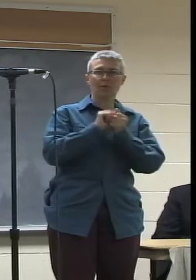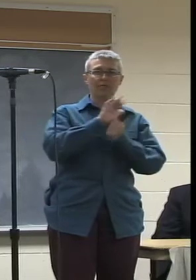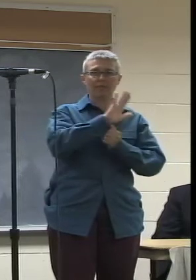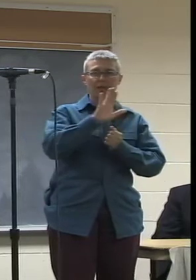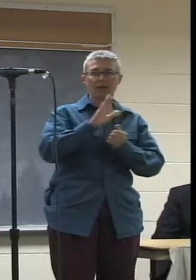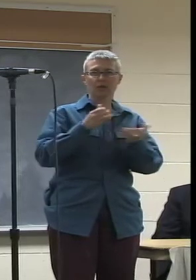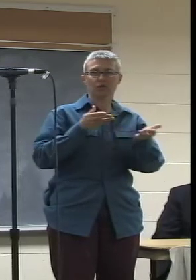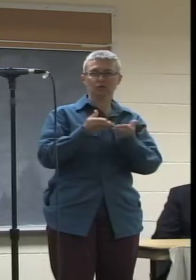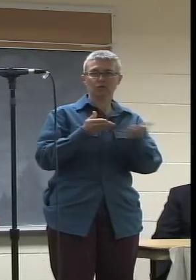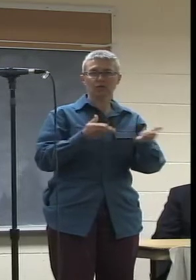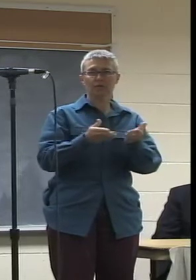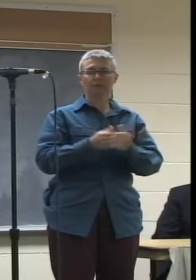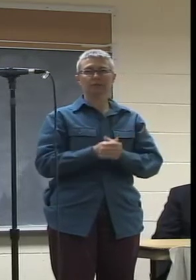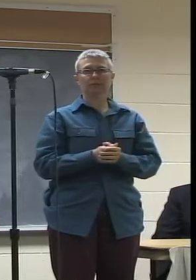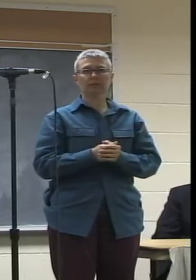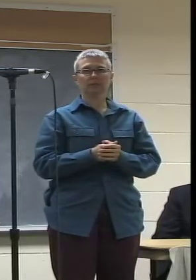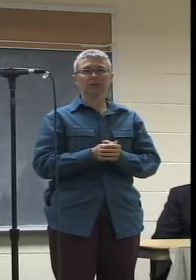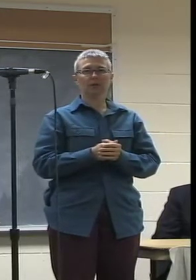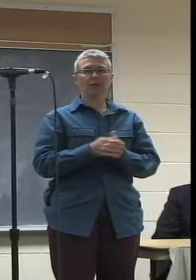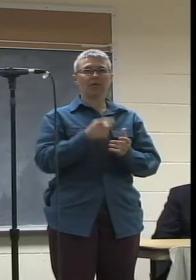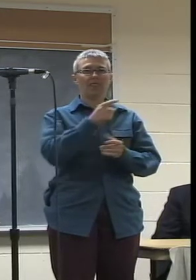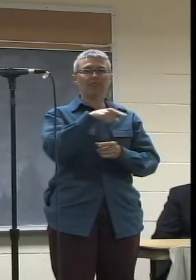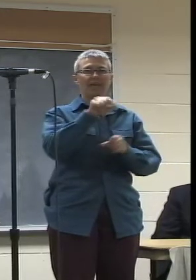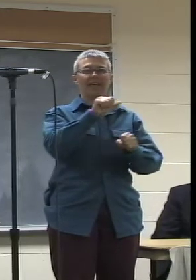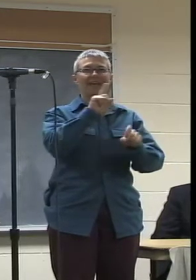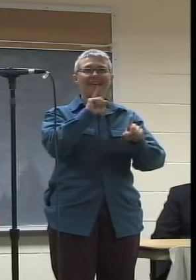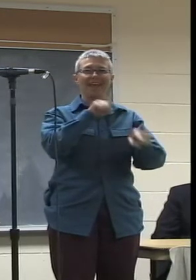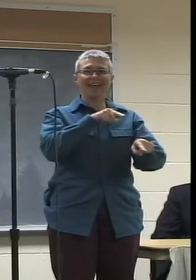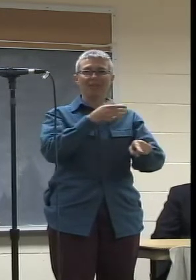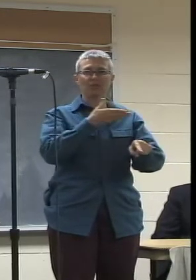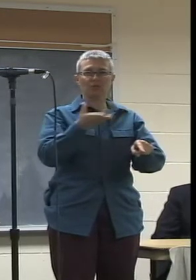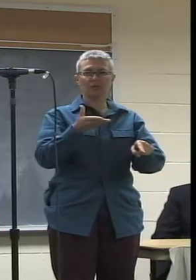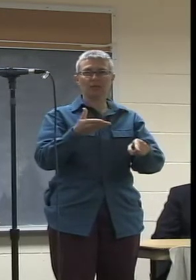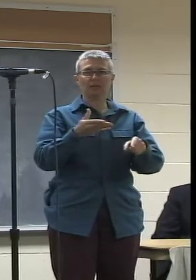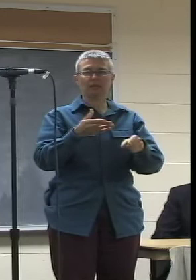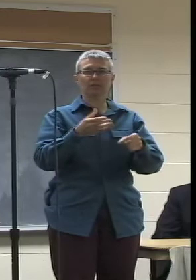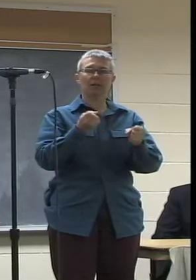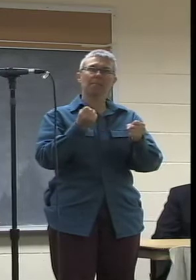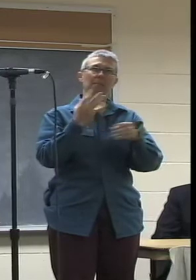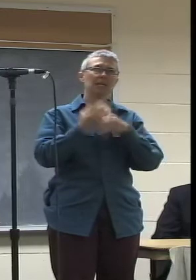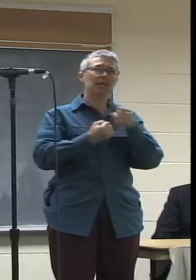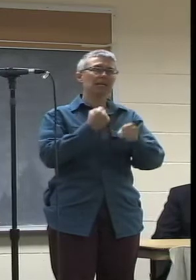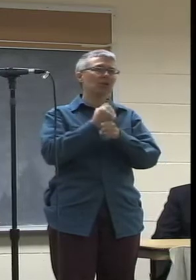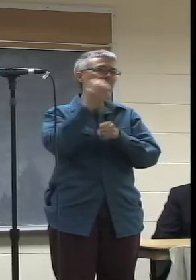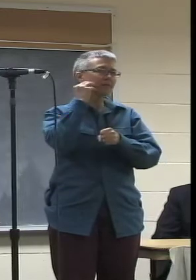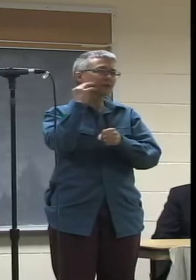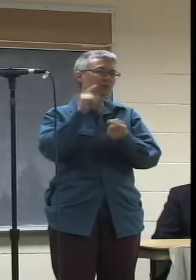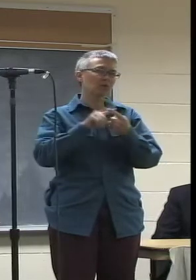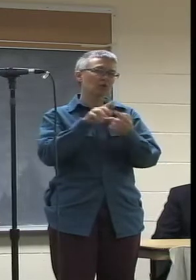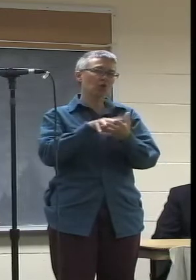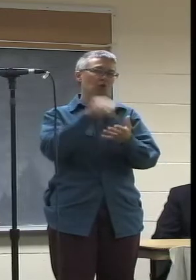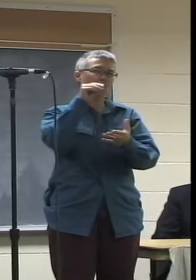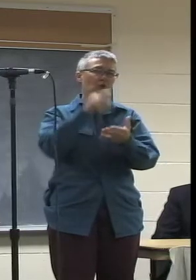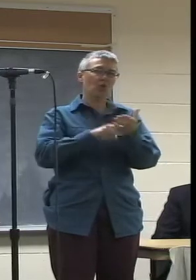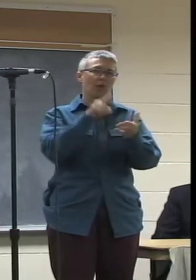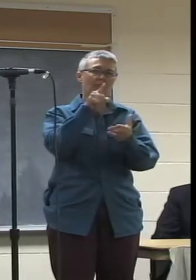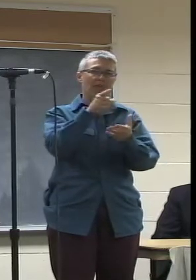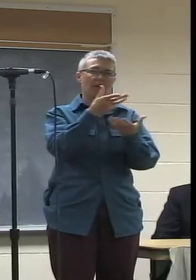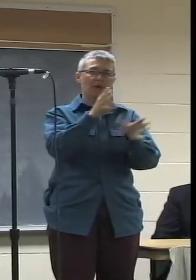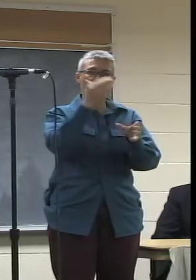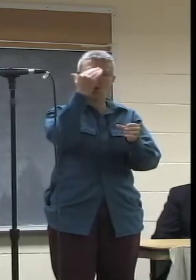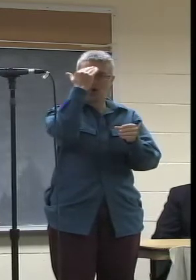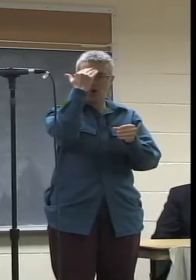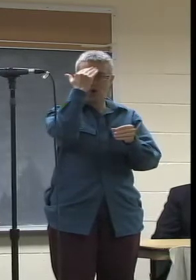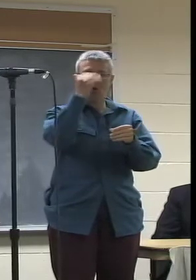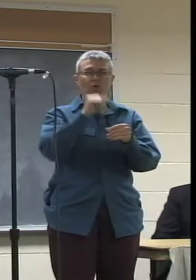And the questions that they're able to answer, it takes years and years of experience to learn. I can say that from experience.